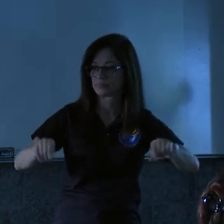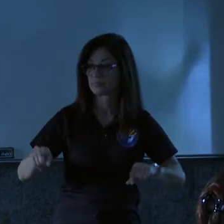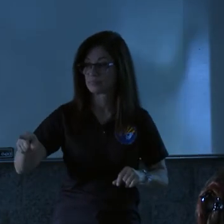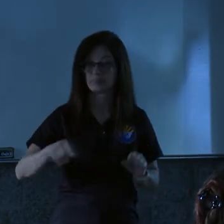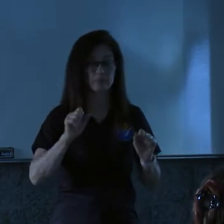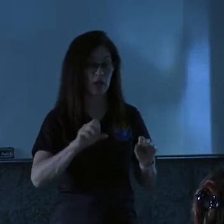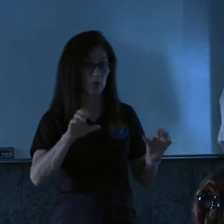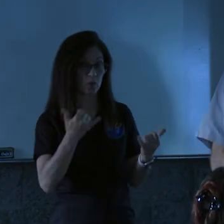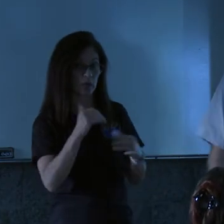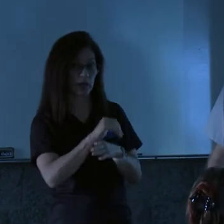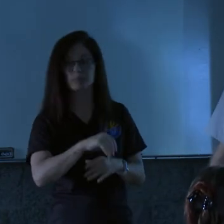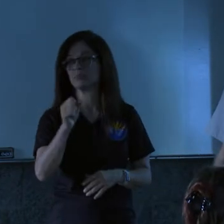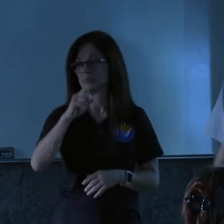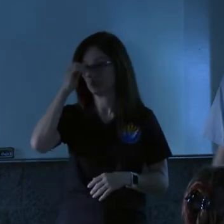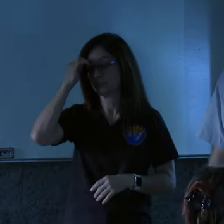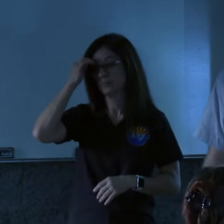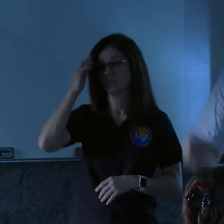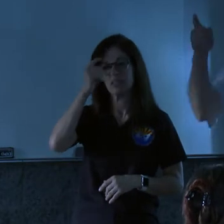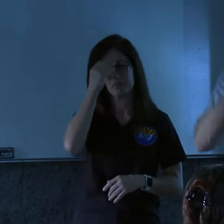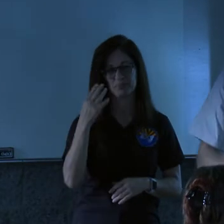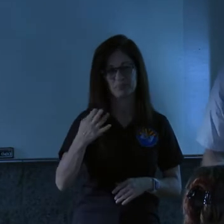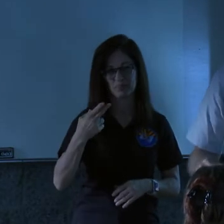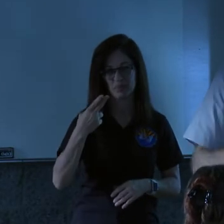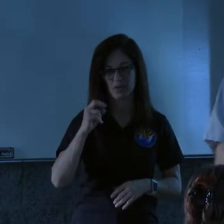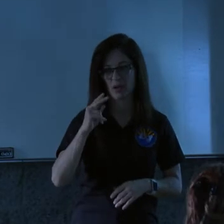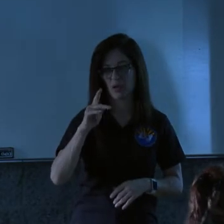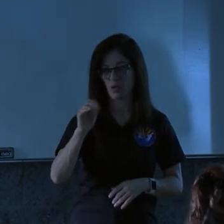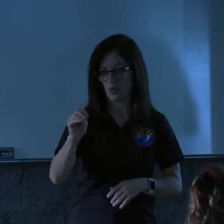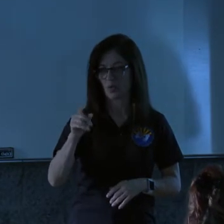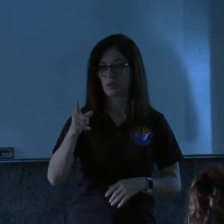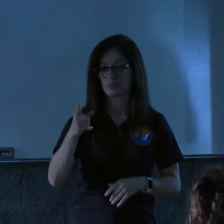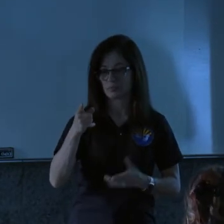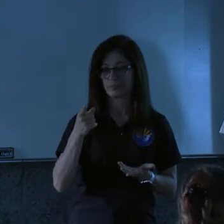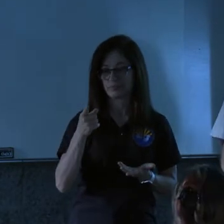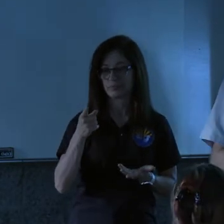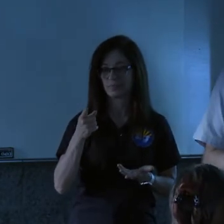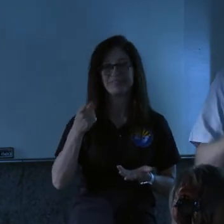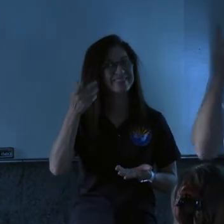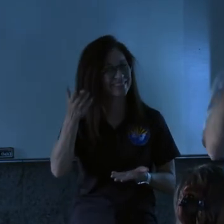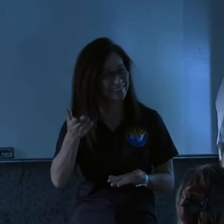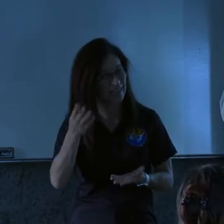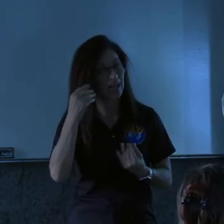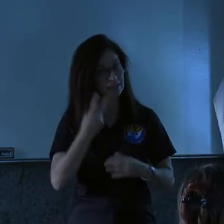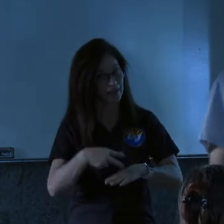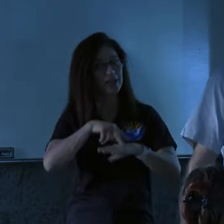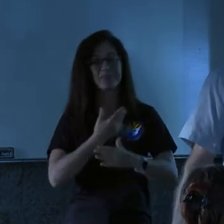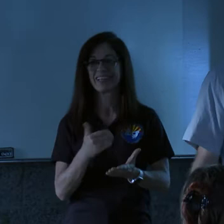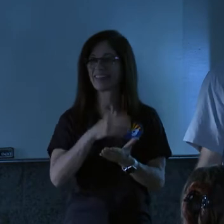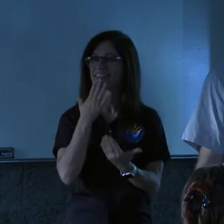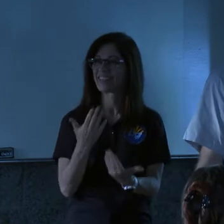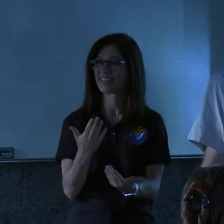Where's Christmas? good. Just let Honko know that you're interested to get Honko on. Let Honko know if you're interested.